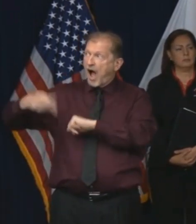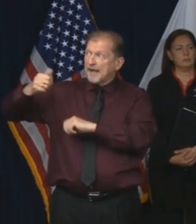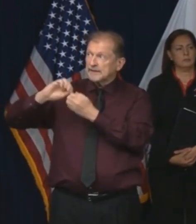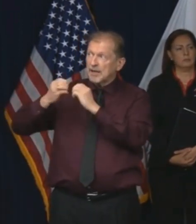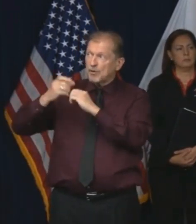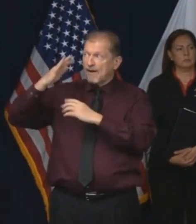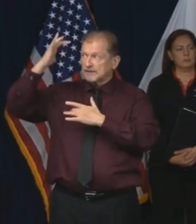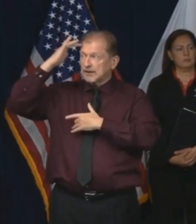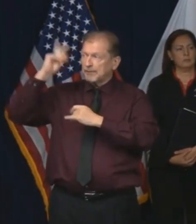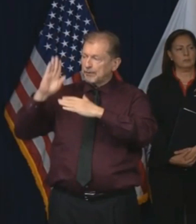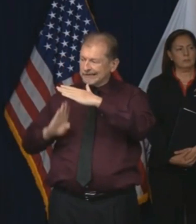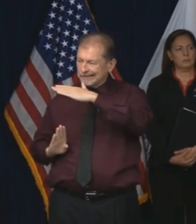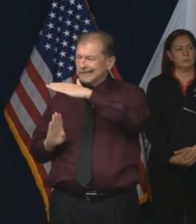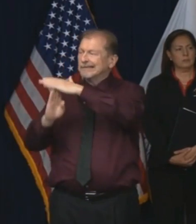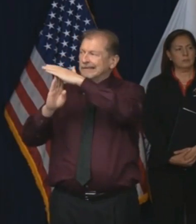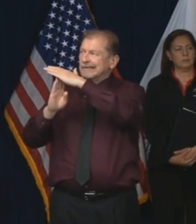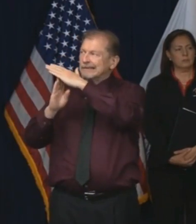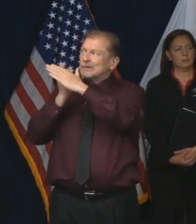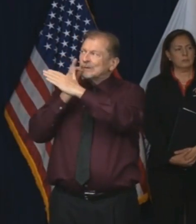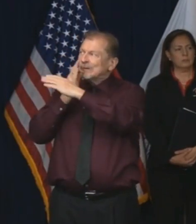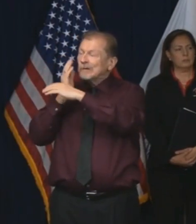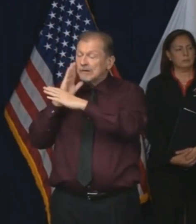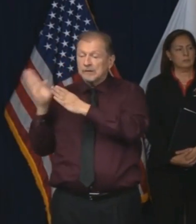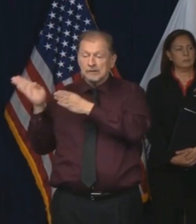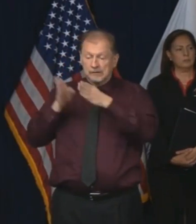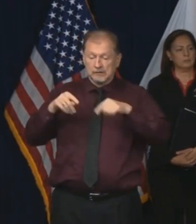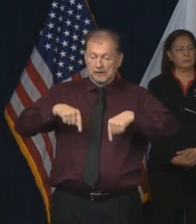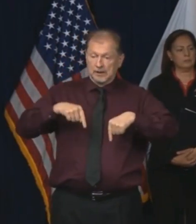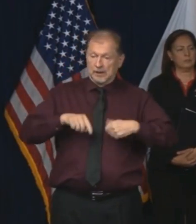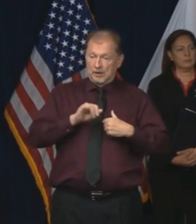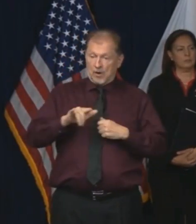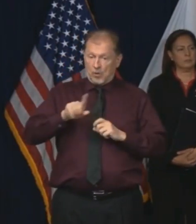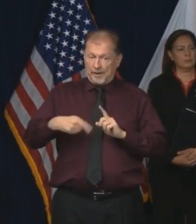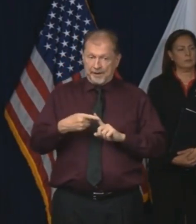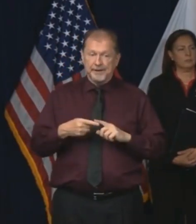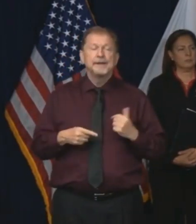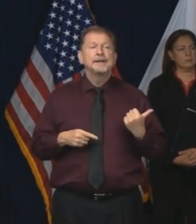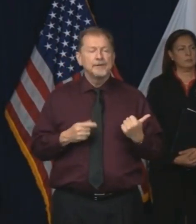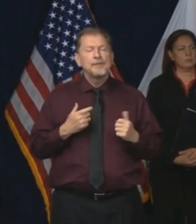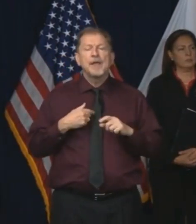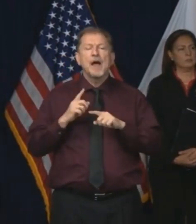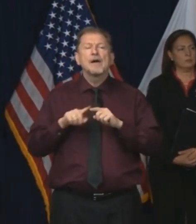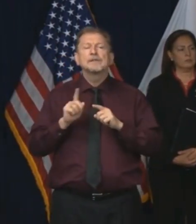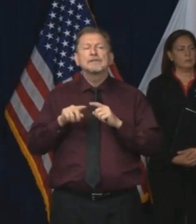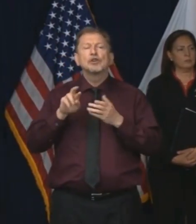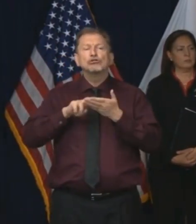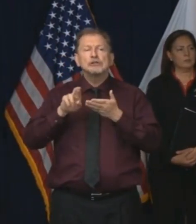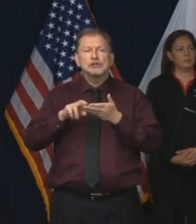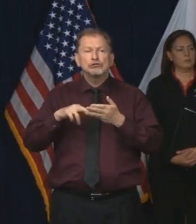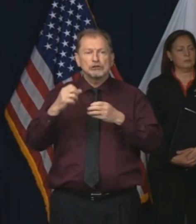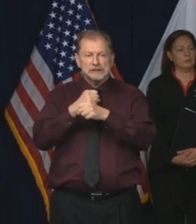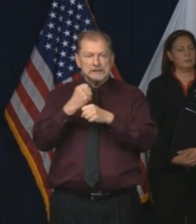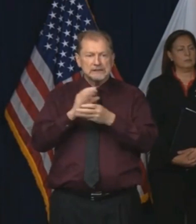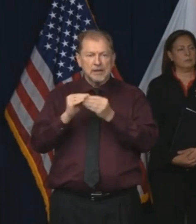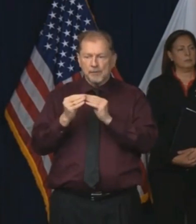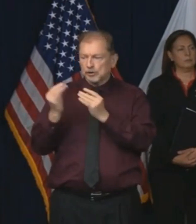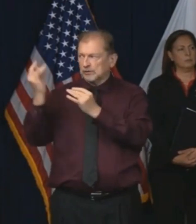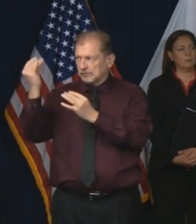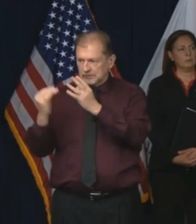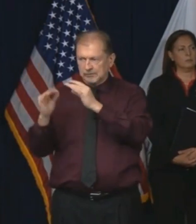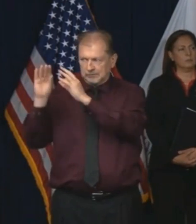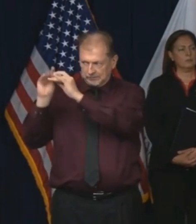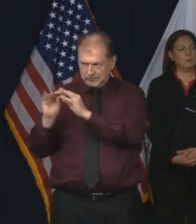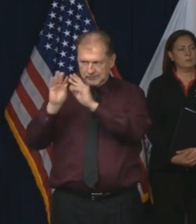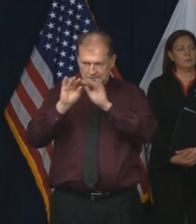again, there are a variety of models to look at, and I'm not going to pinpoint one because they're all, you know, put together